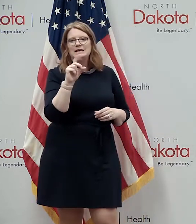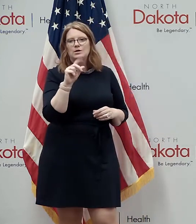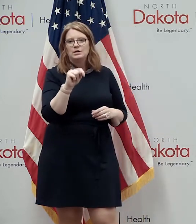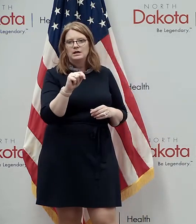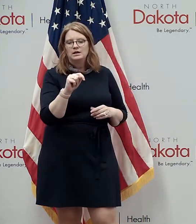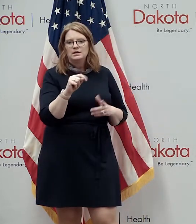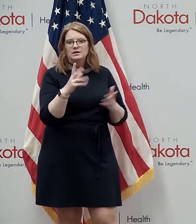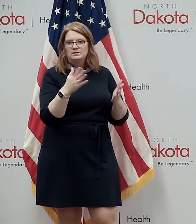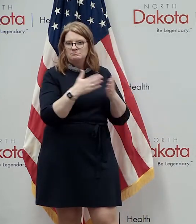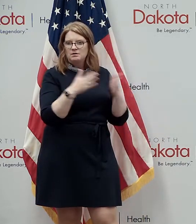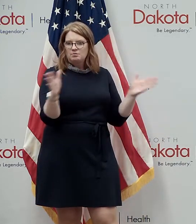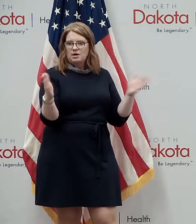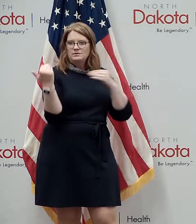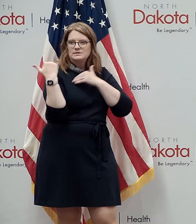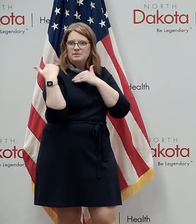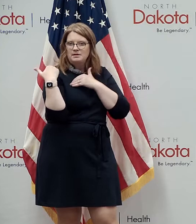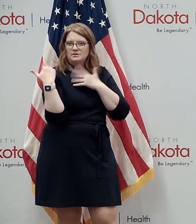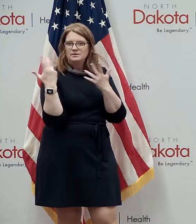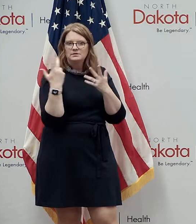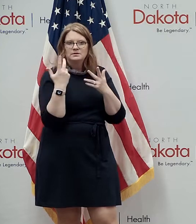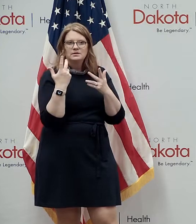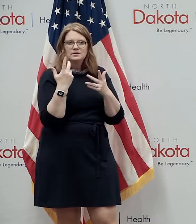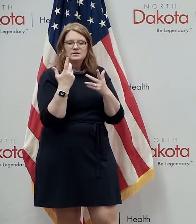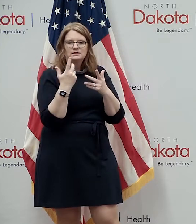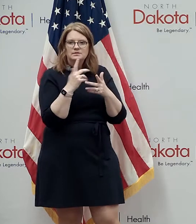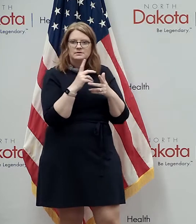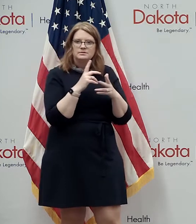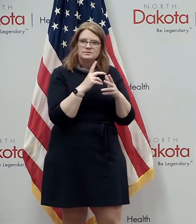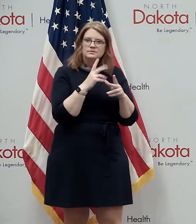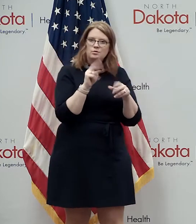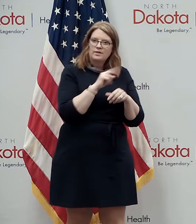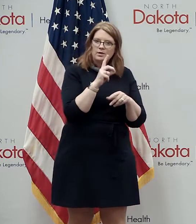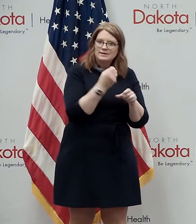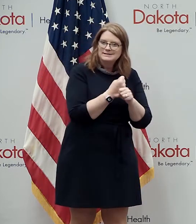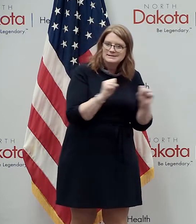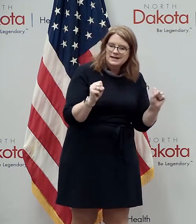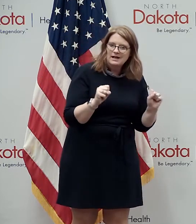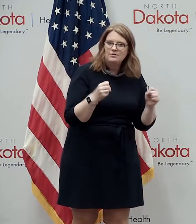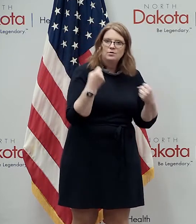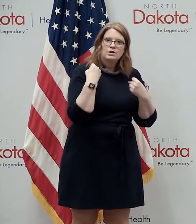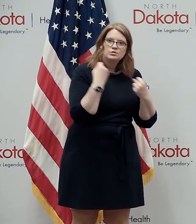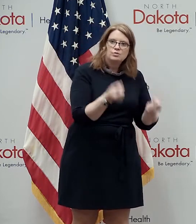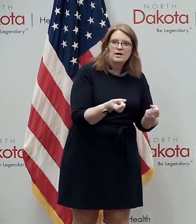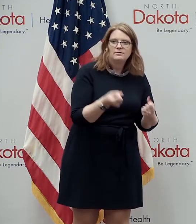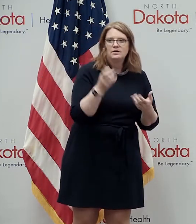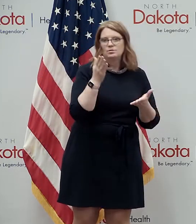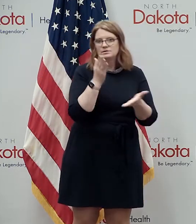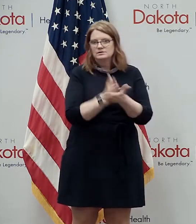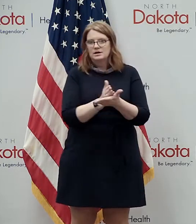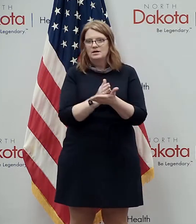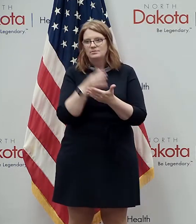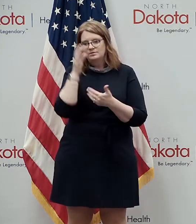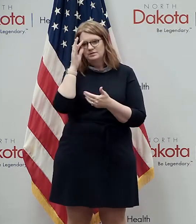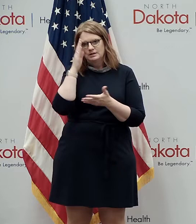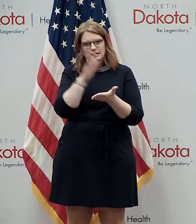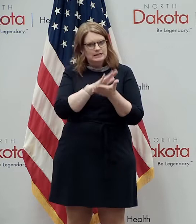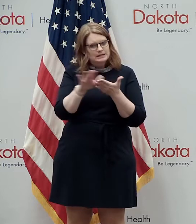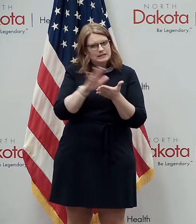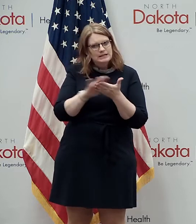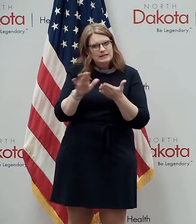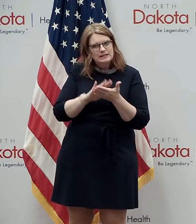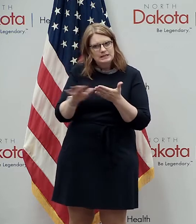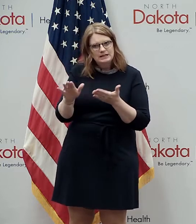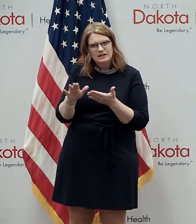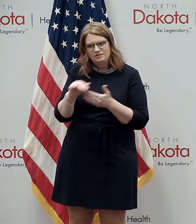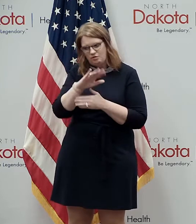responsibilities to help keep north dakotans safe both on the road or when they stop they increased cleaning and sanitation at all